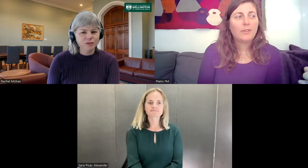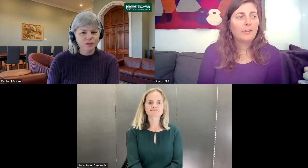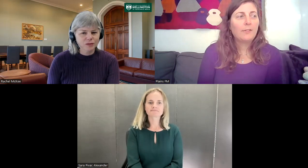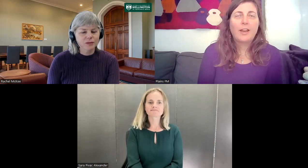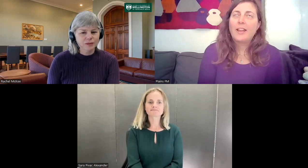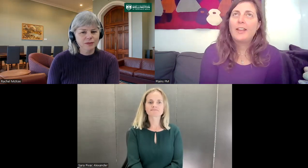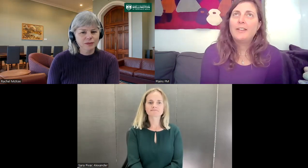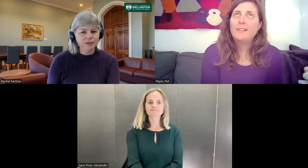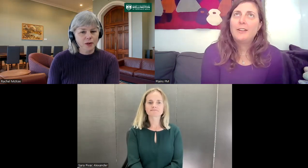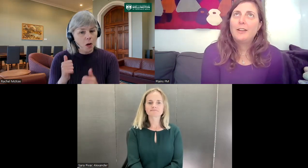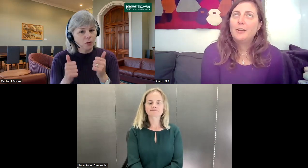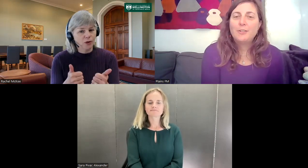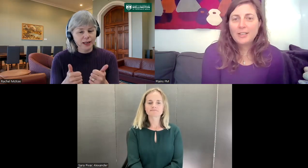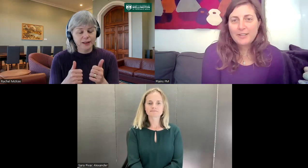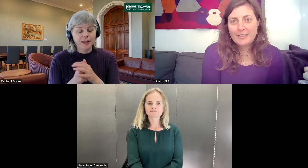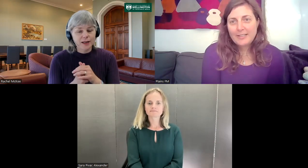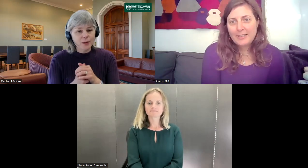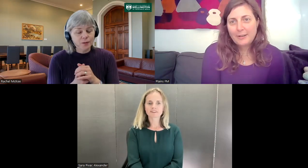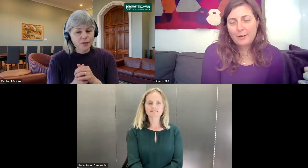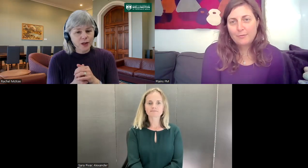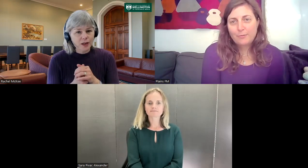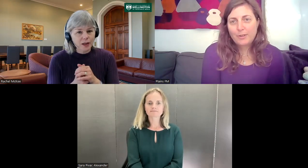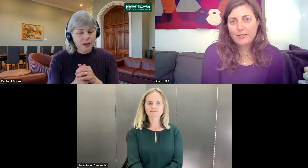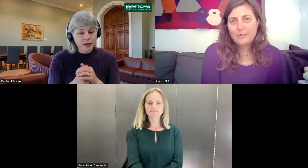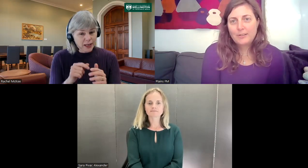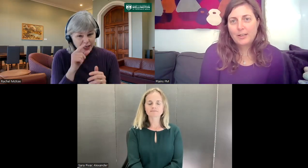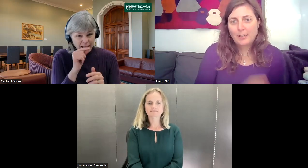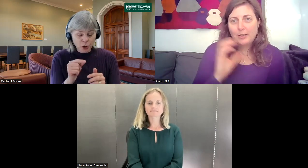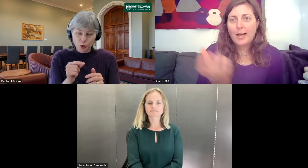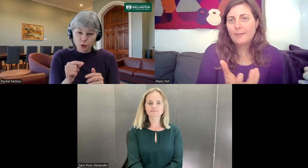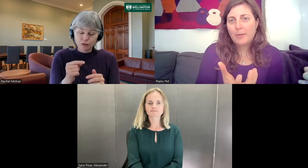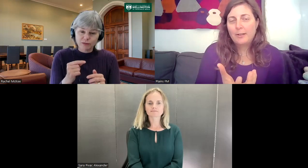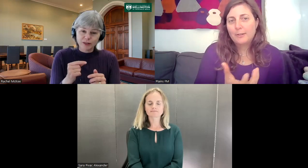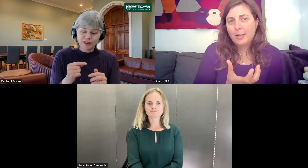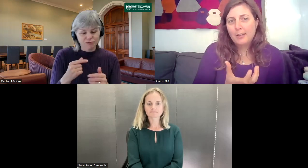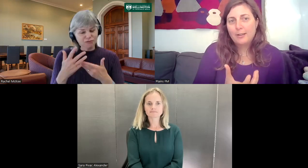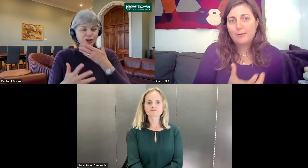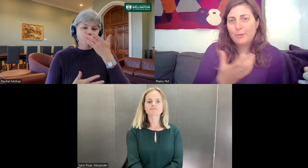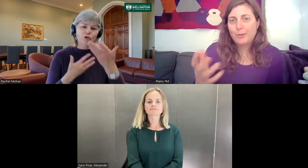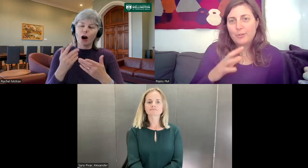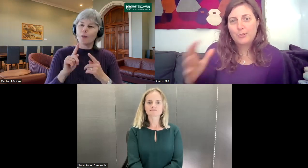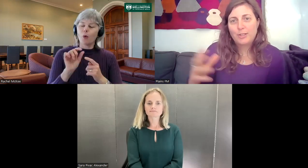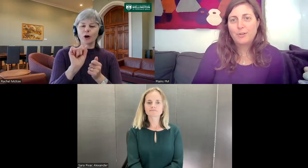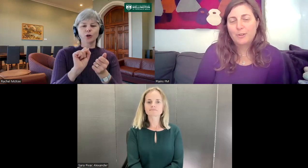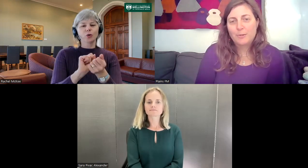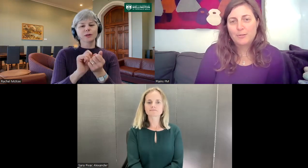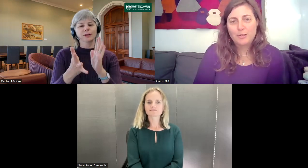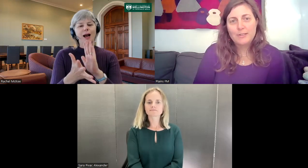That's great. And could you give us an idea of what a class might look like for those two different groups of students?